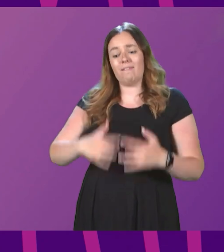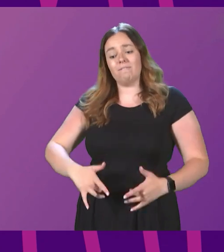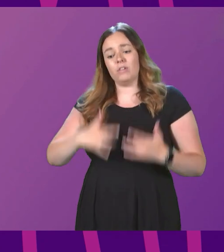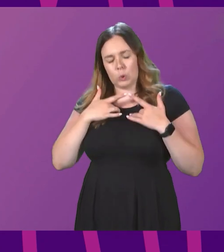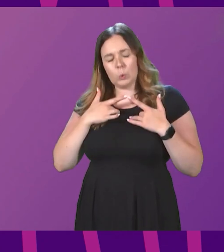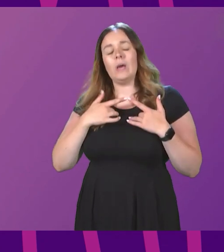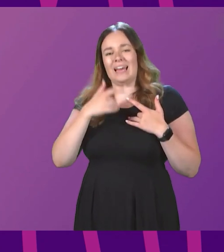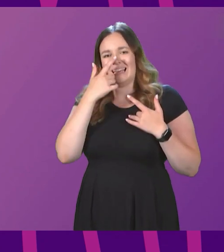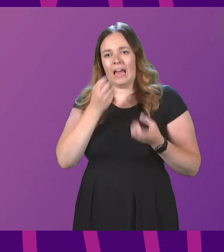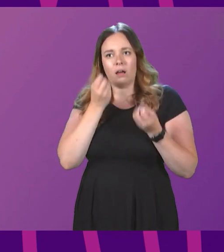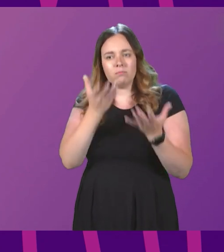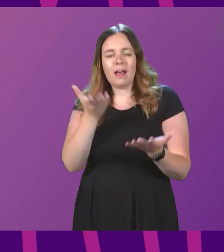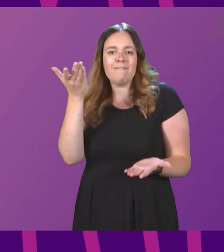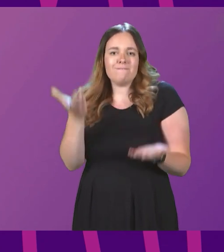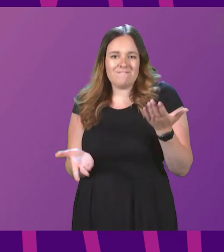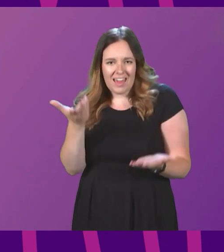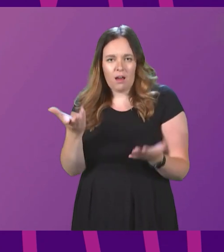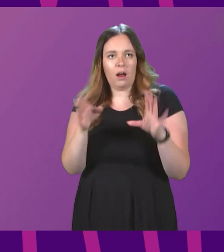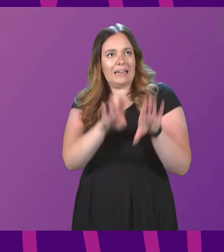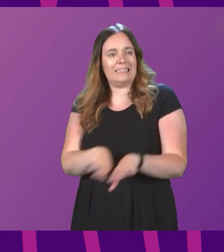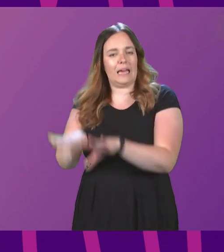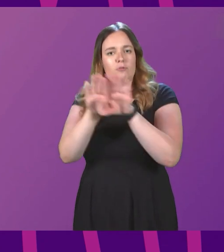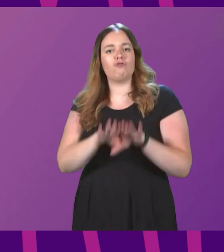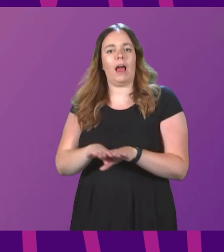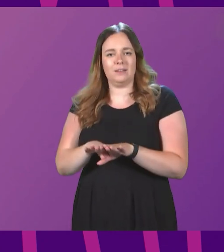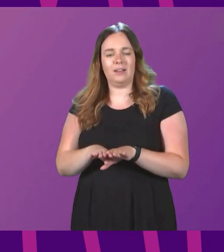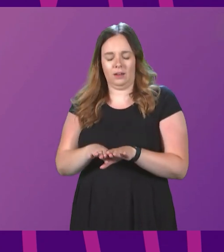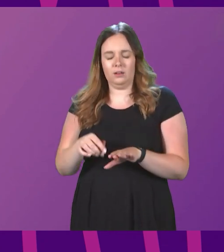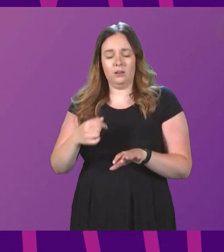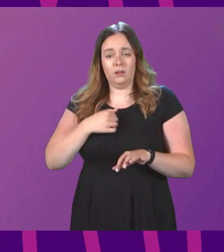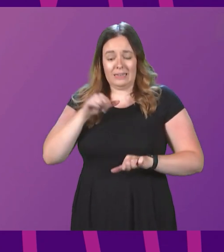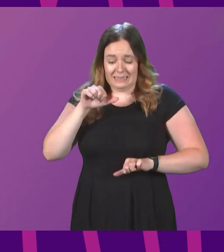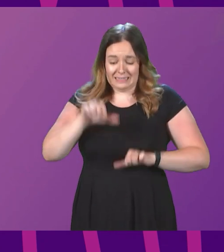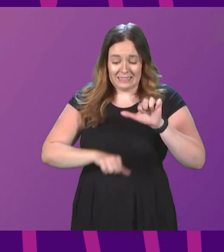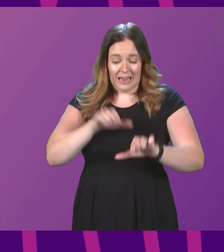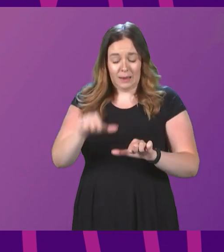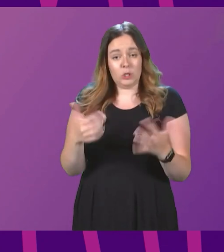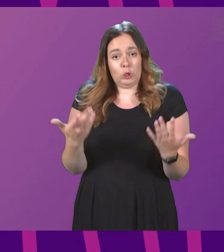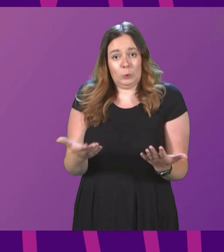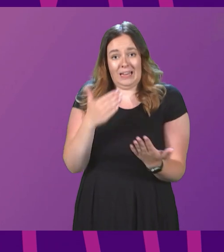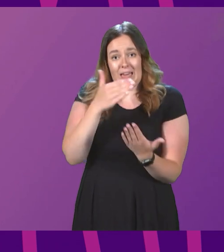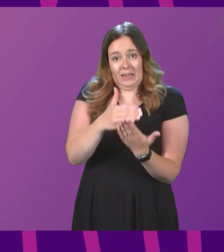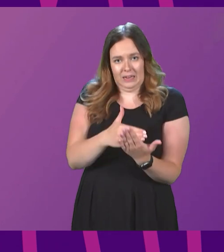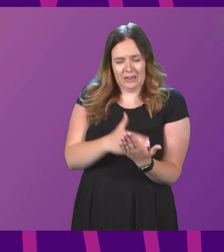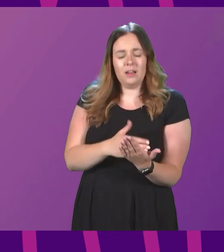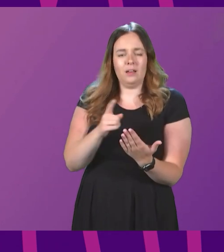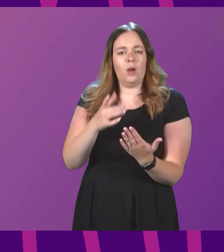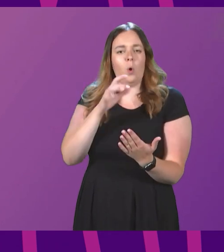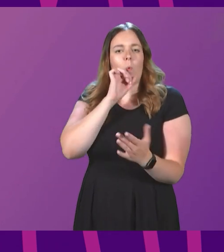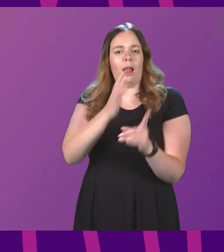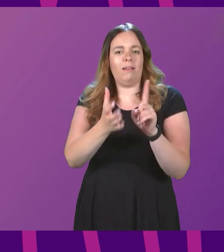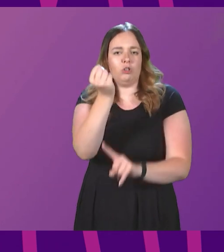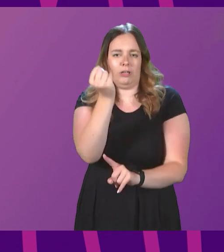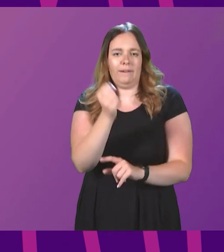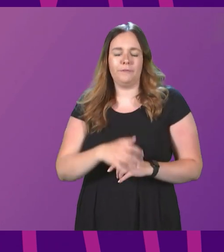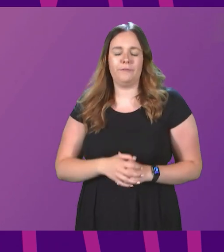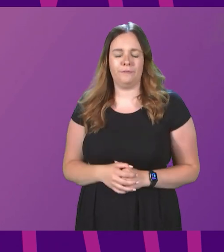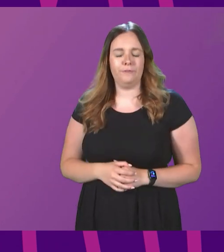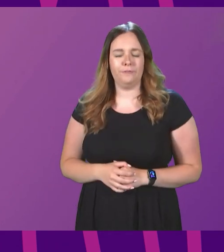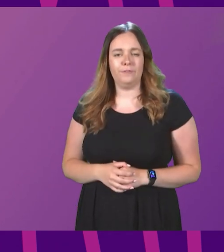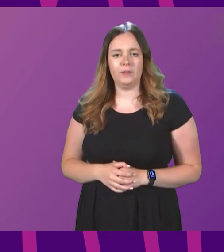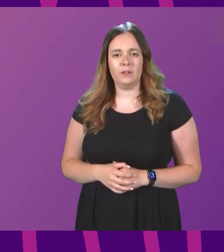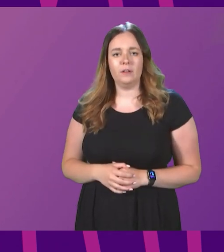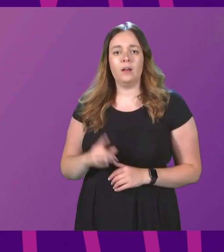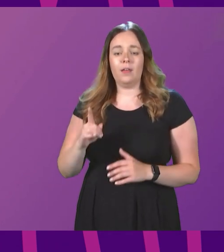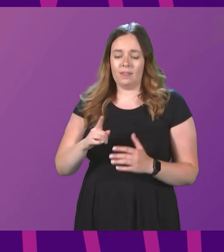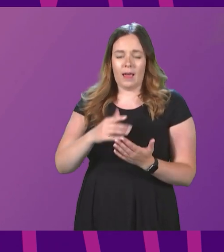fairly and democratic. The steps I am setting out today seek to achieve that. They are